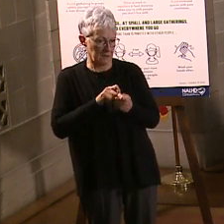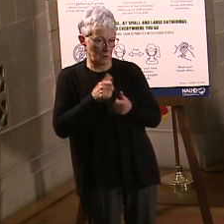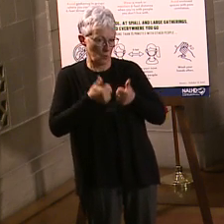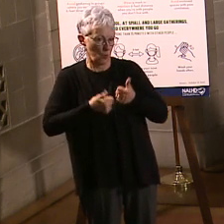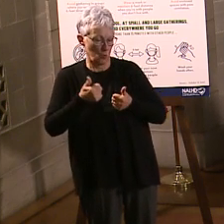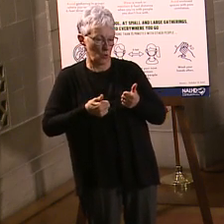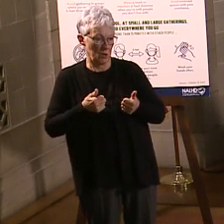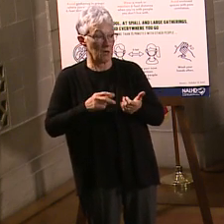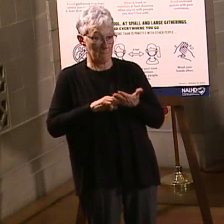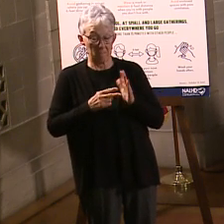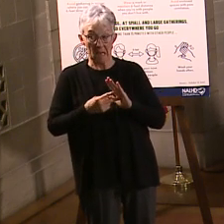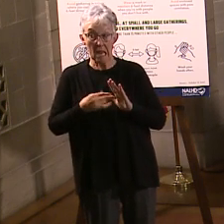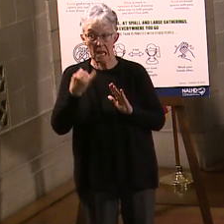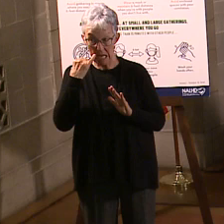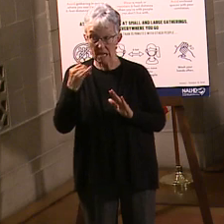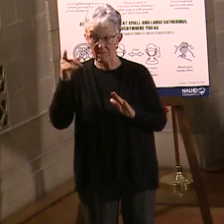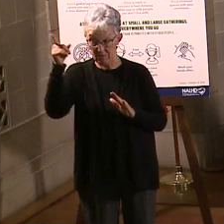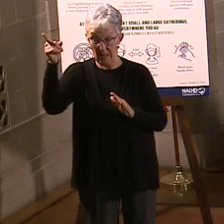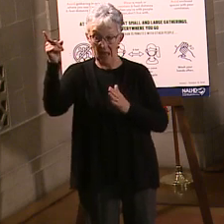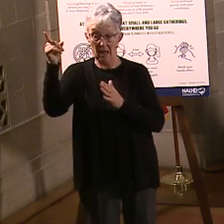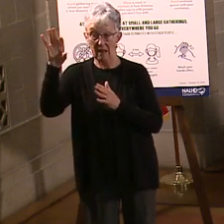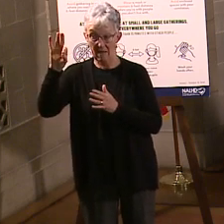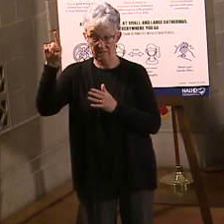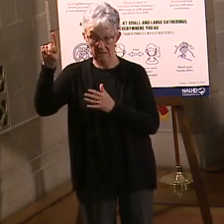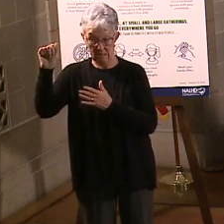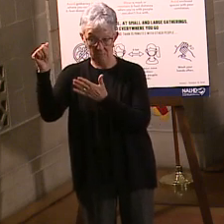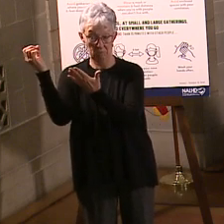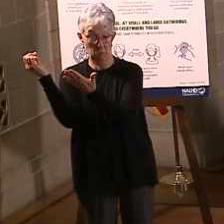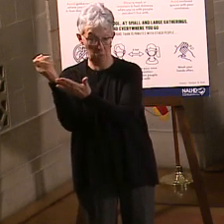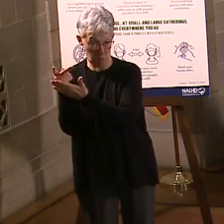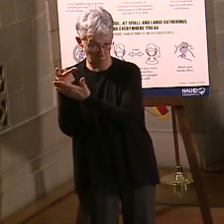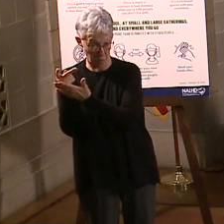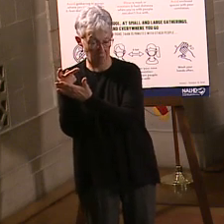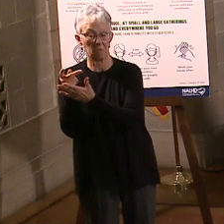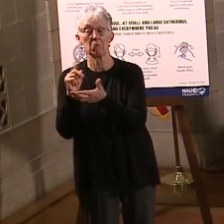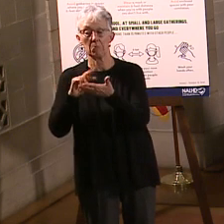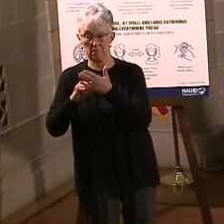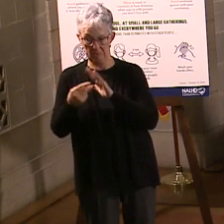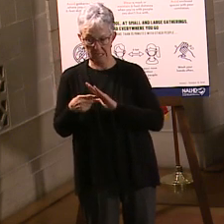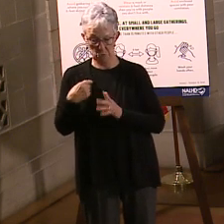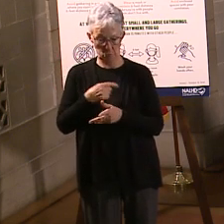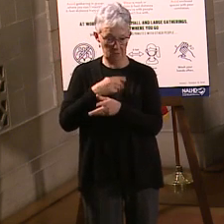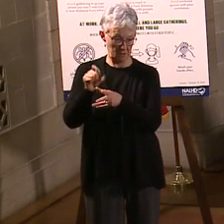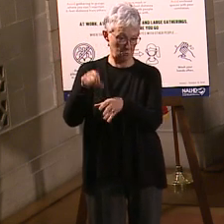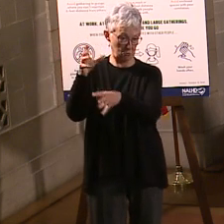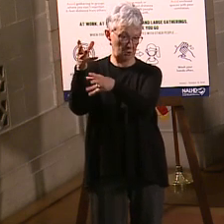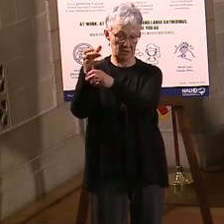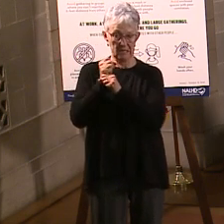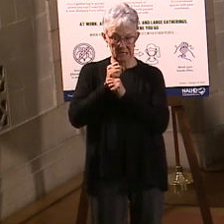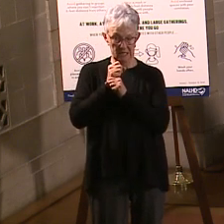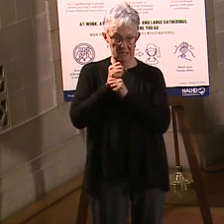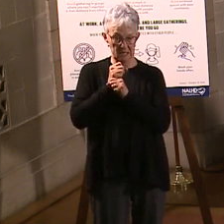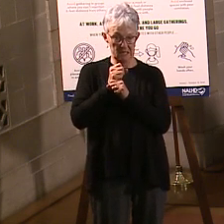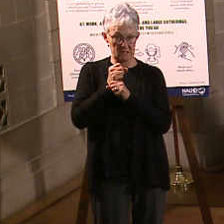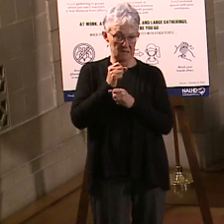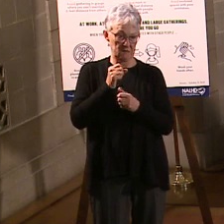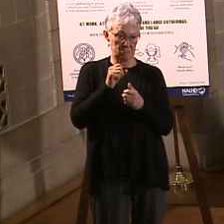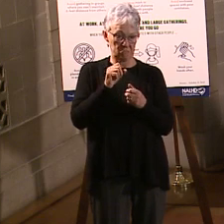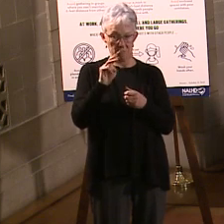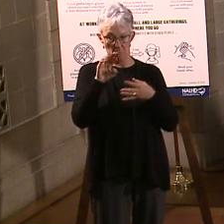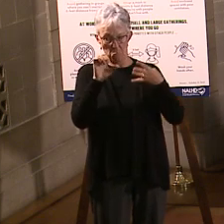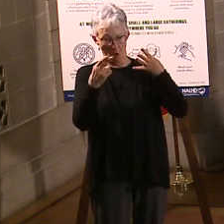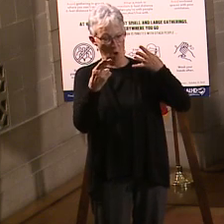that we could potentially get that emergency use authorization in the first, you know, 10 to 15 days of March.